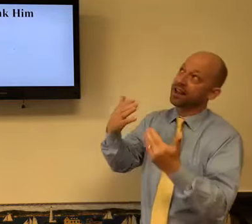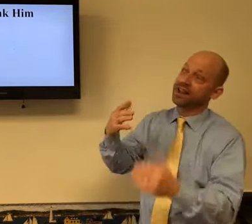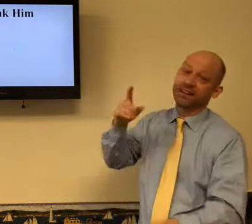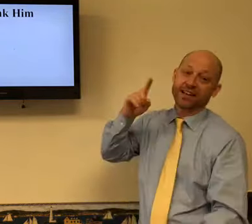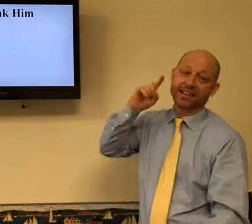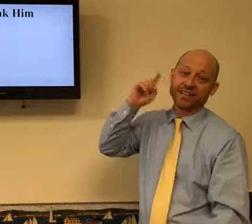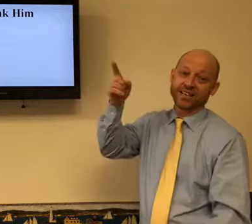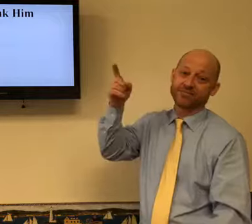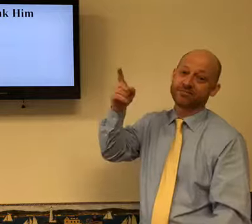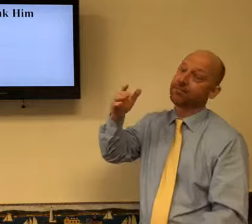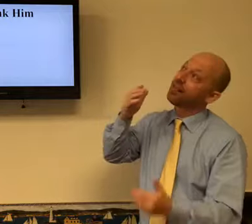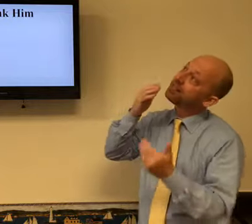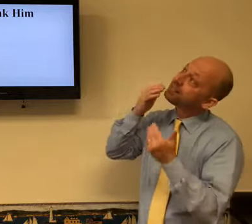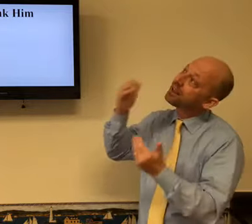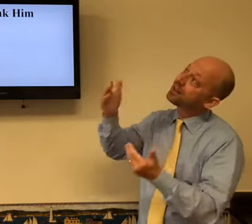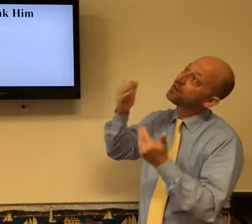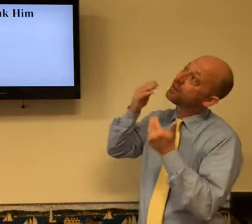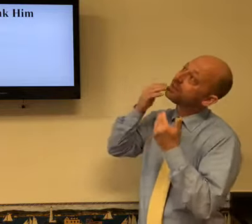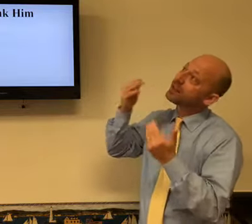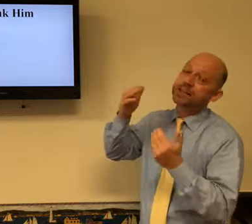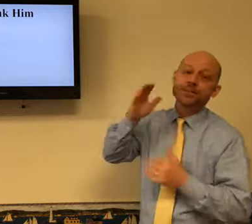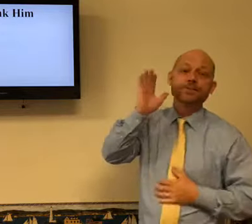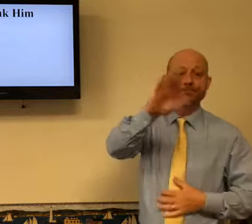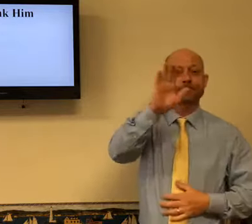Thank him. Thank him.